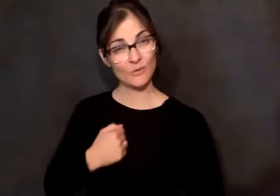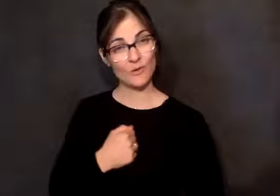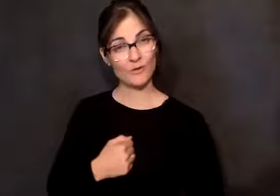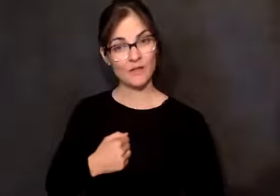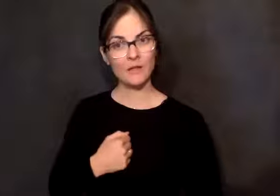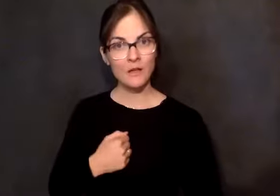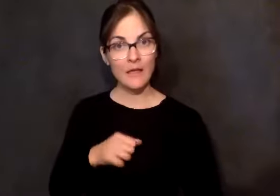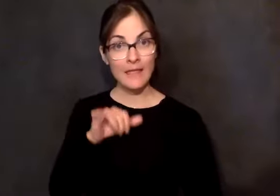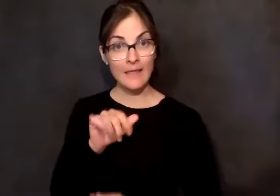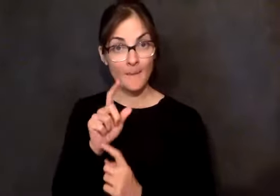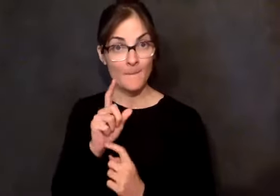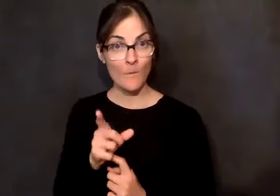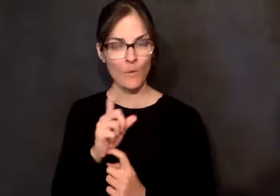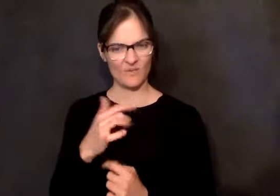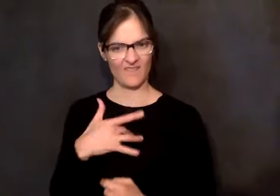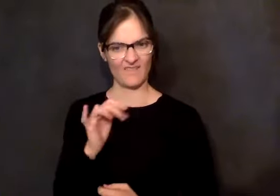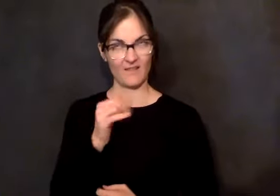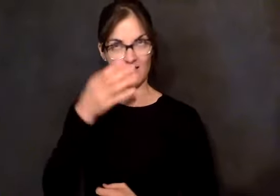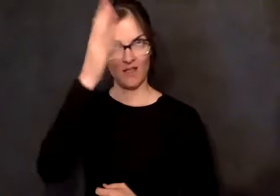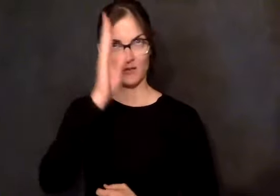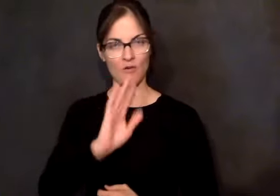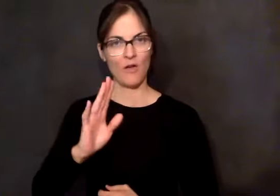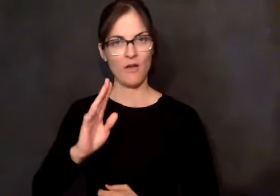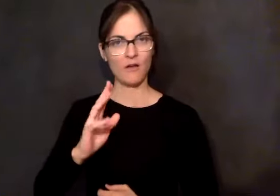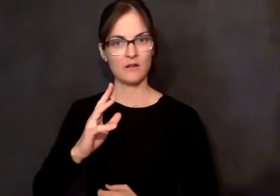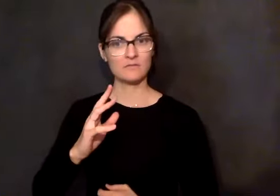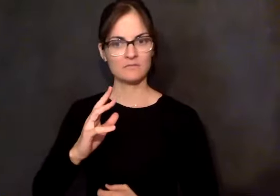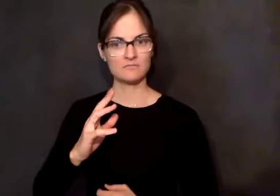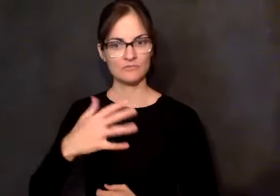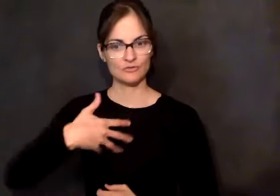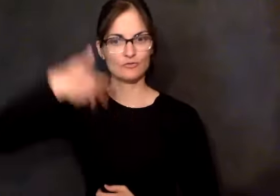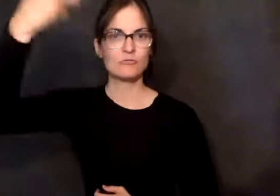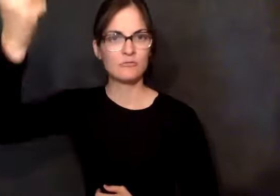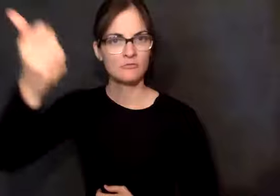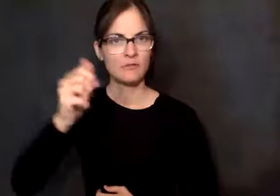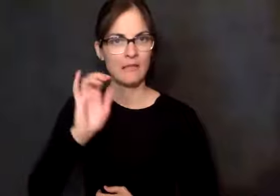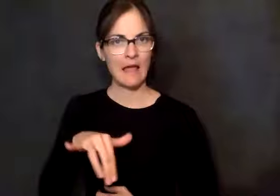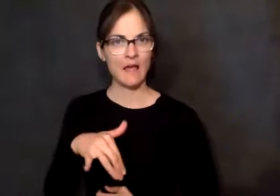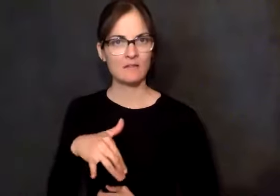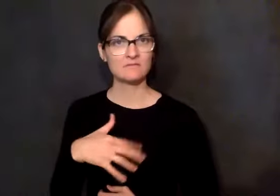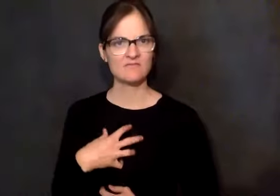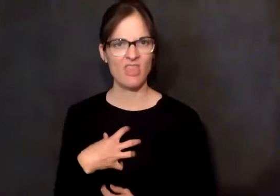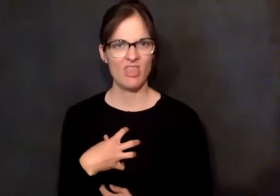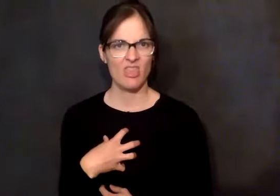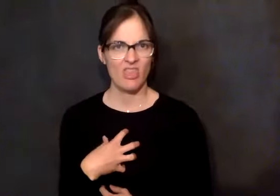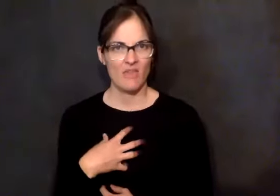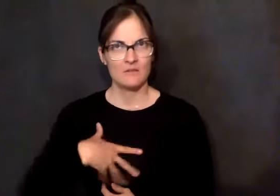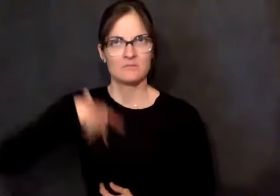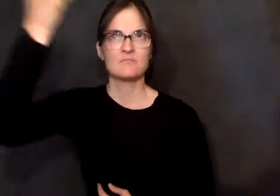out of me. And I've never felt it again. And I've never really even had to tell anybody what, and I'm not going to,